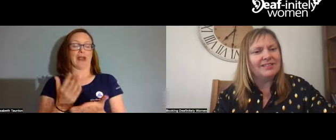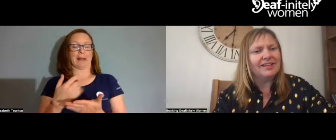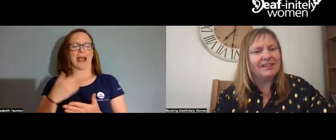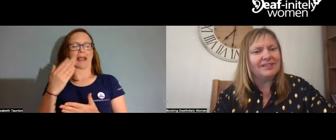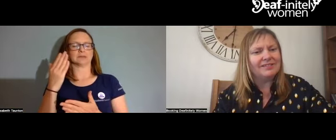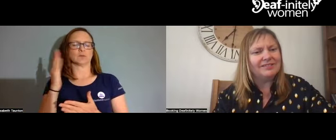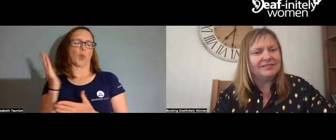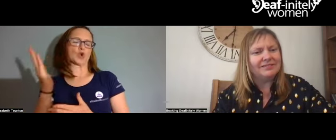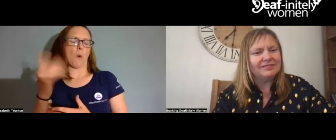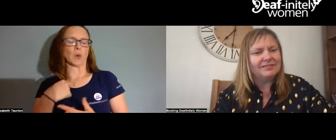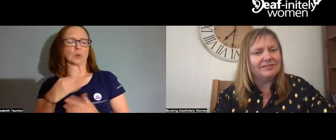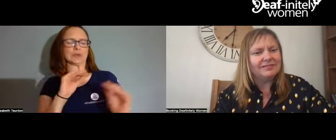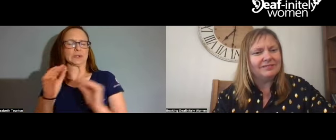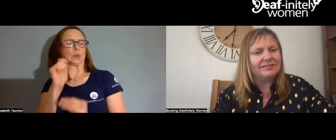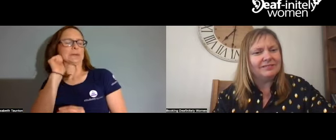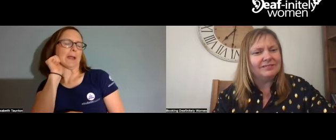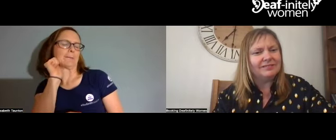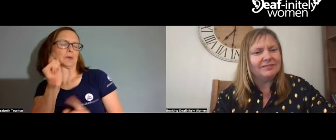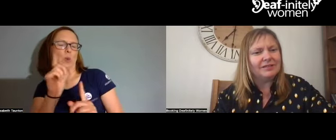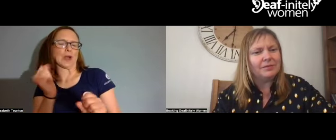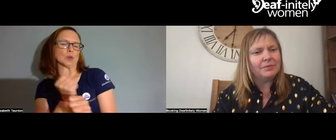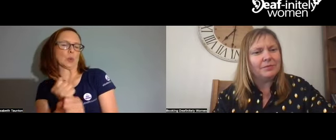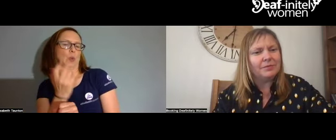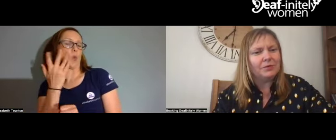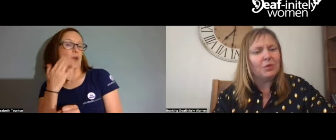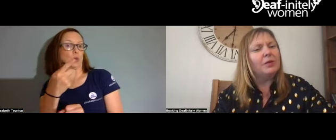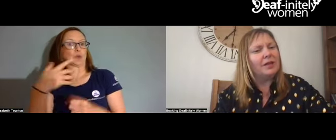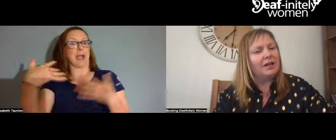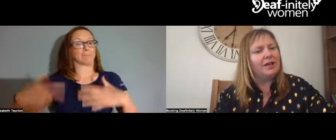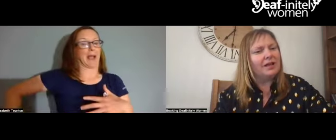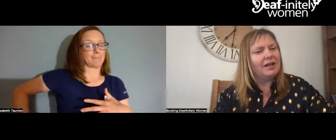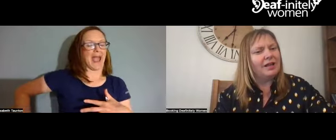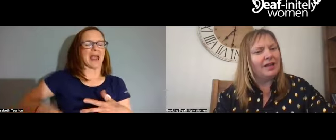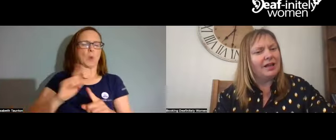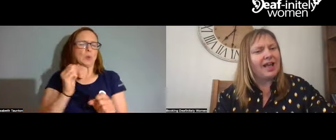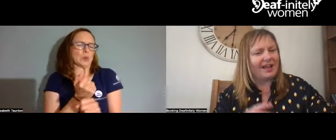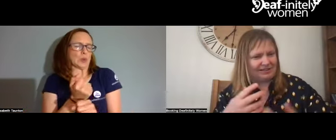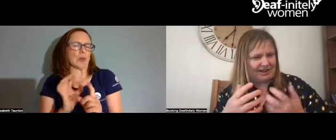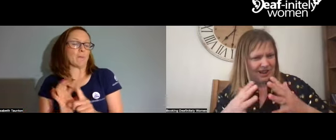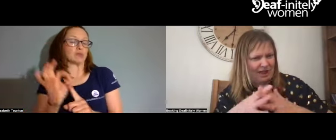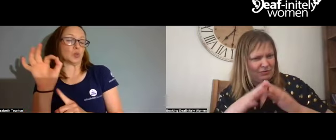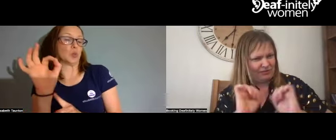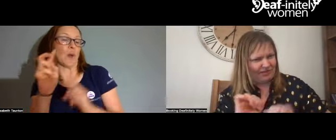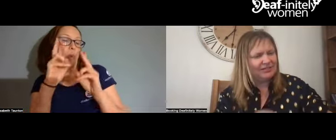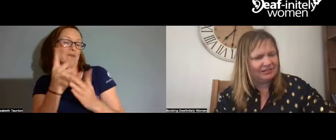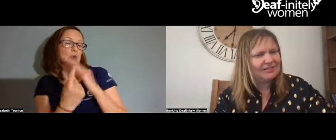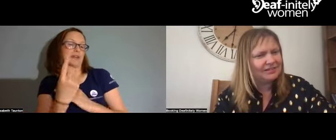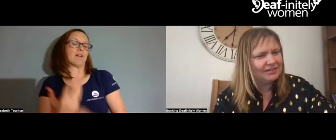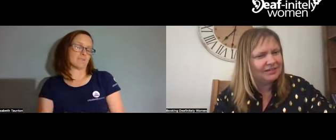And it's also, I'm going to give you a lot of tips about the lower back pain, how to improve,